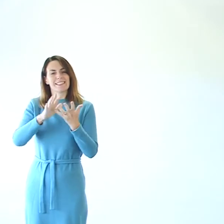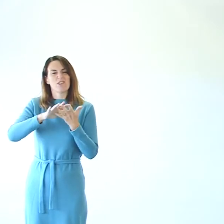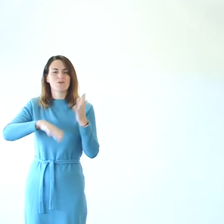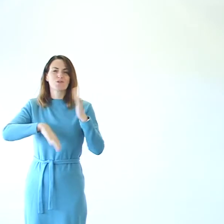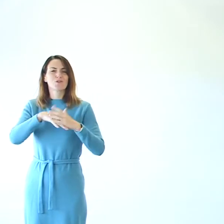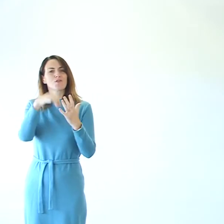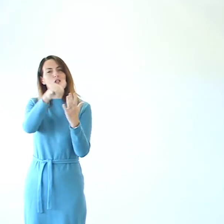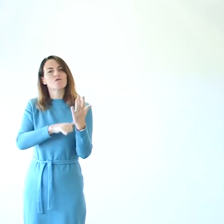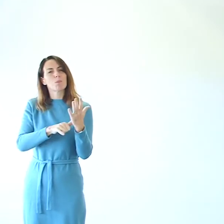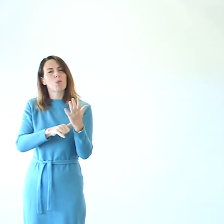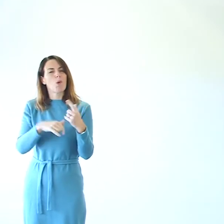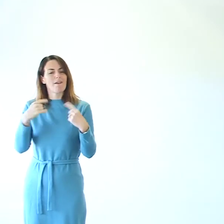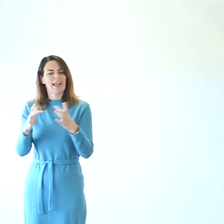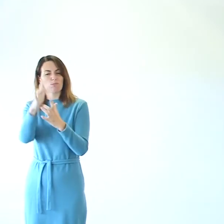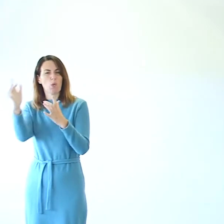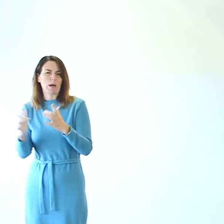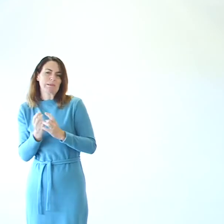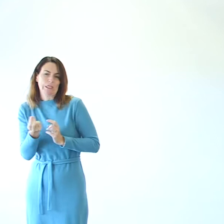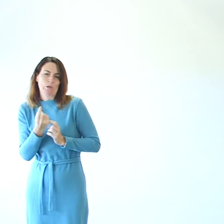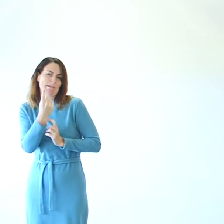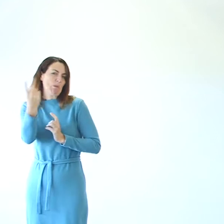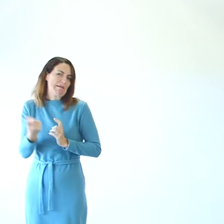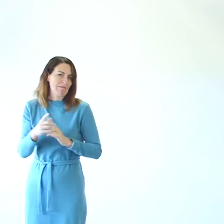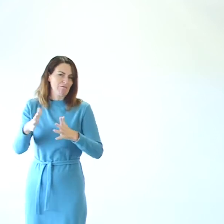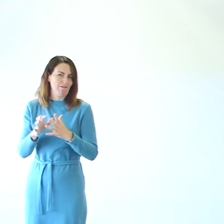which will be on the website in the next hour or so.